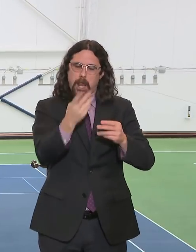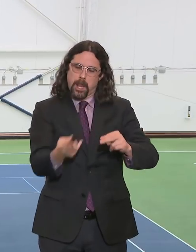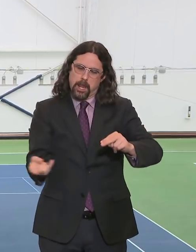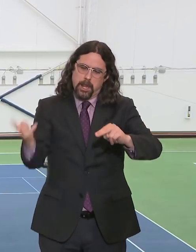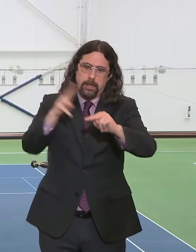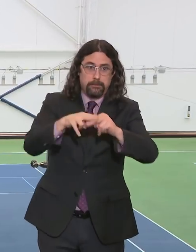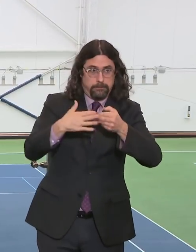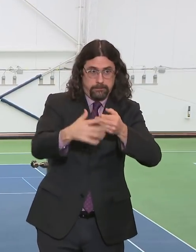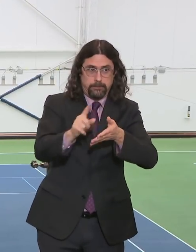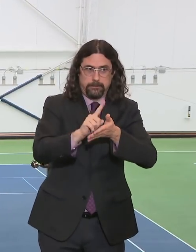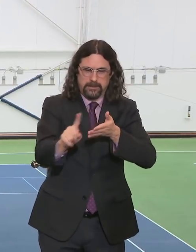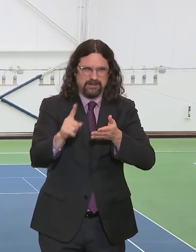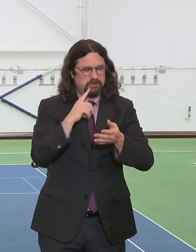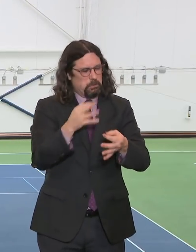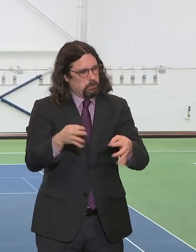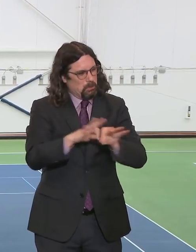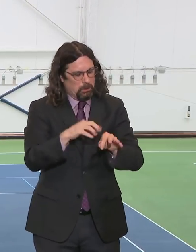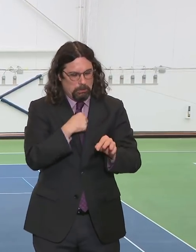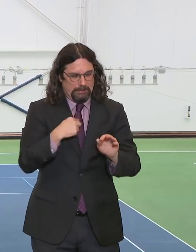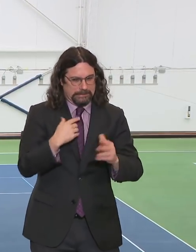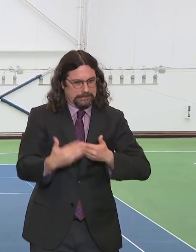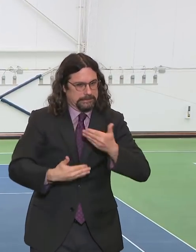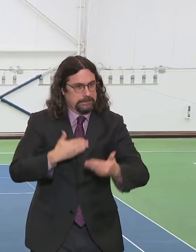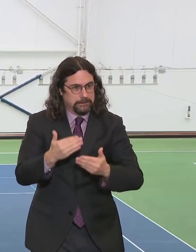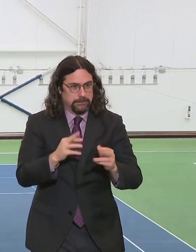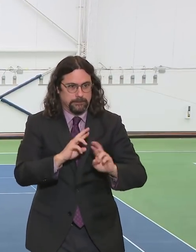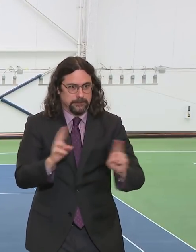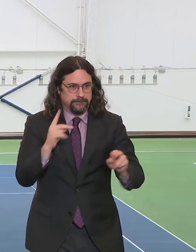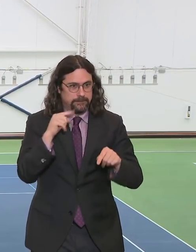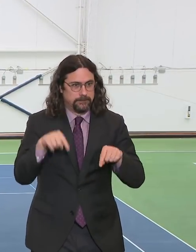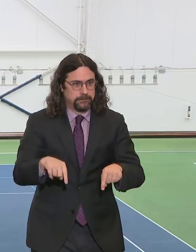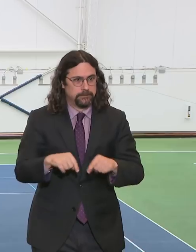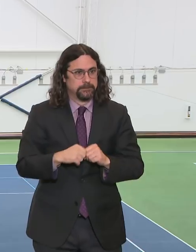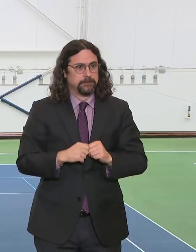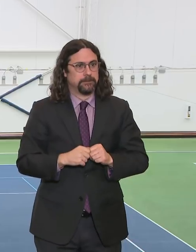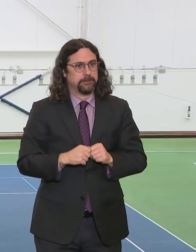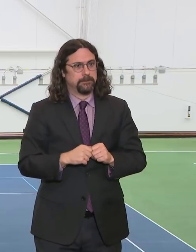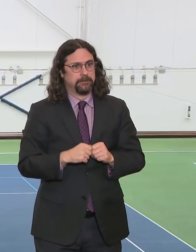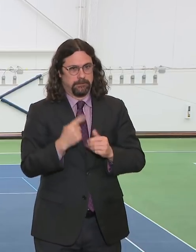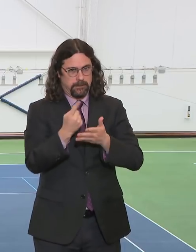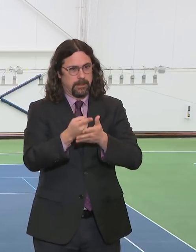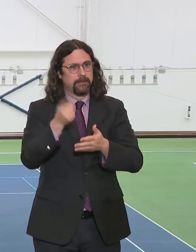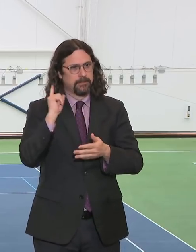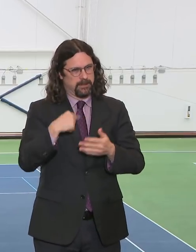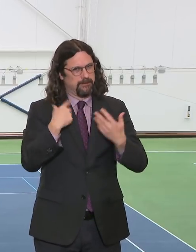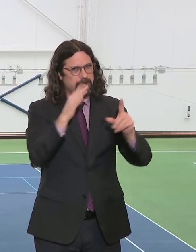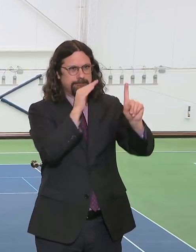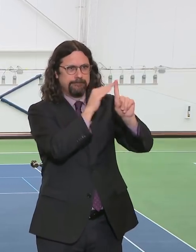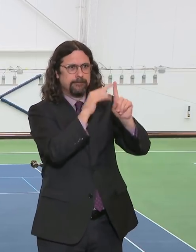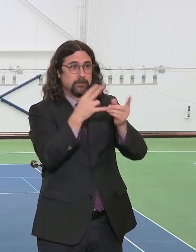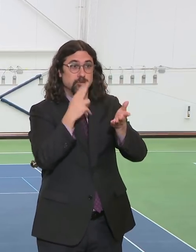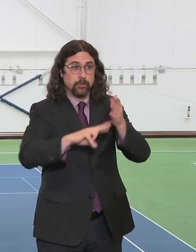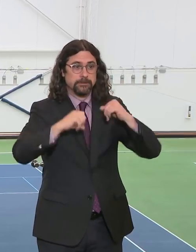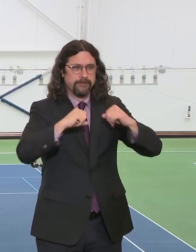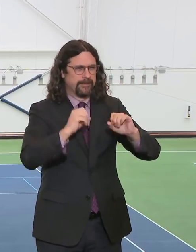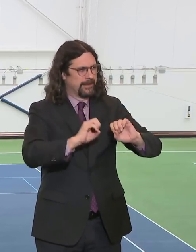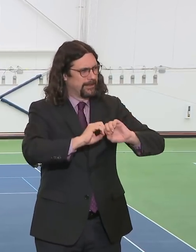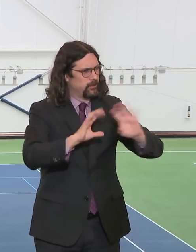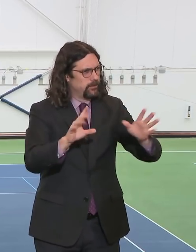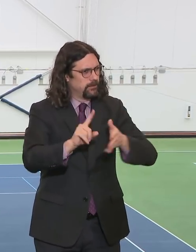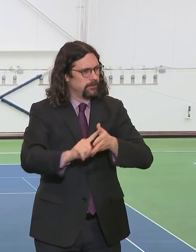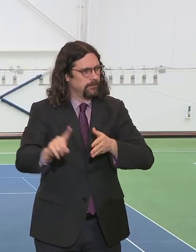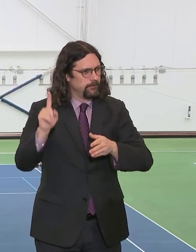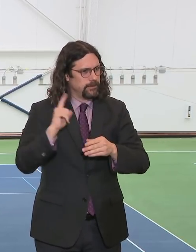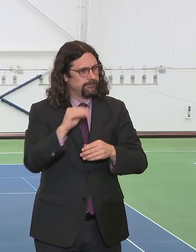What I asked very clearly last week was for military medical personnel